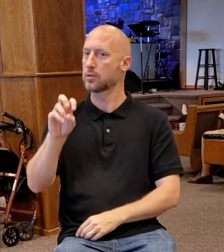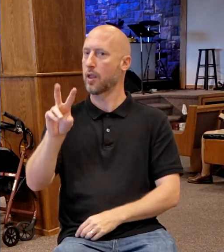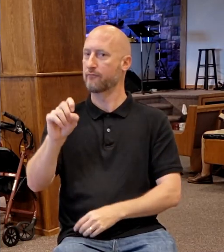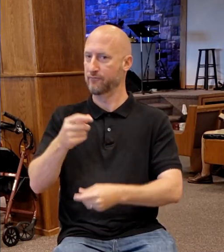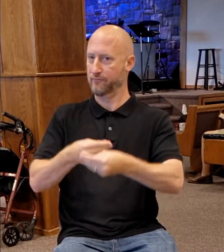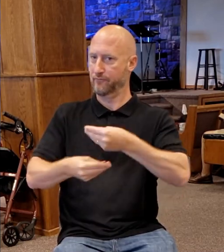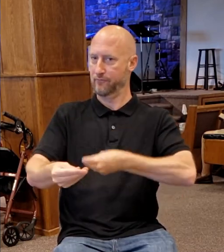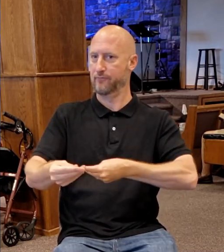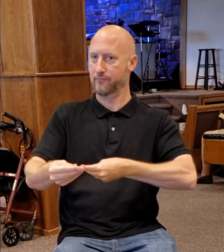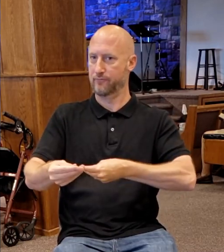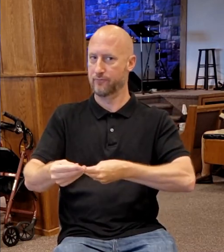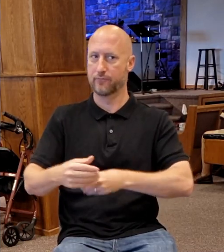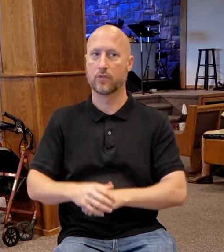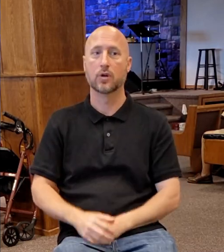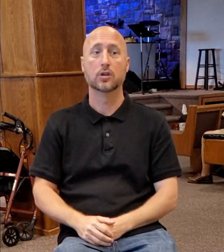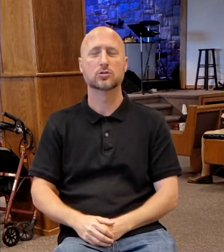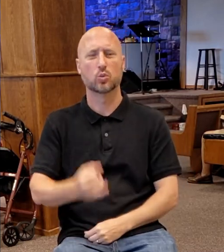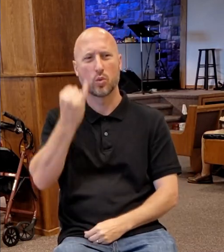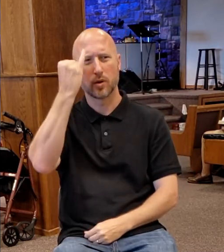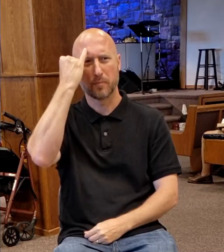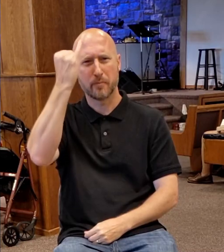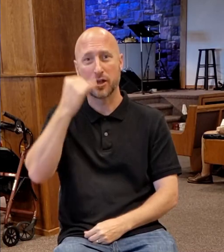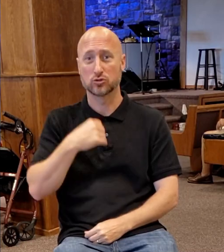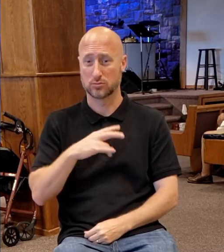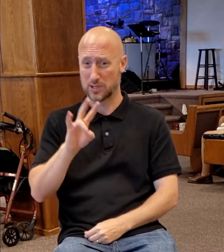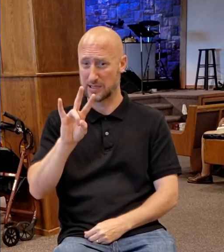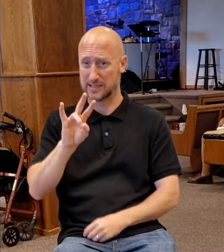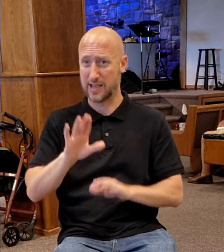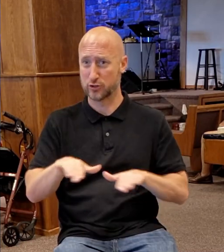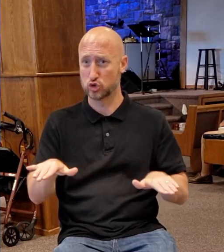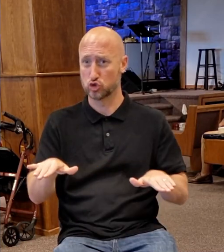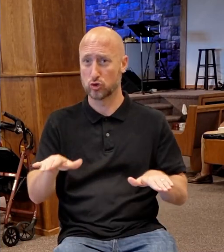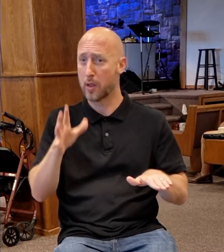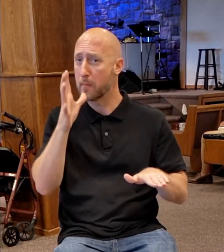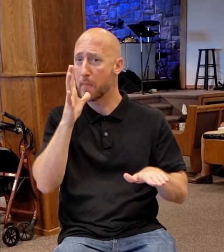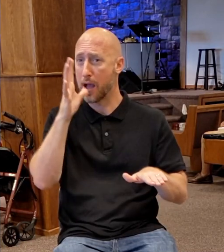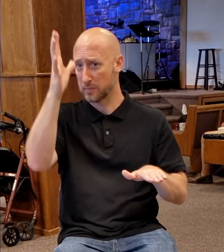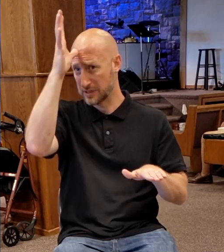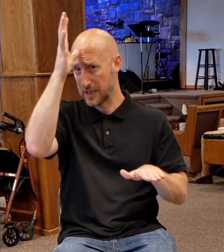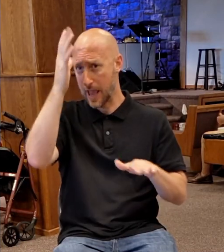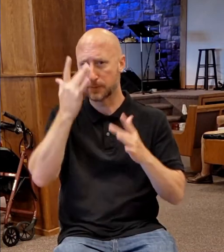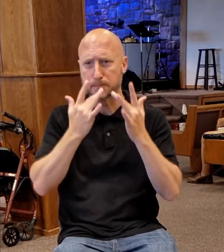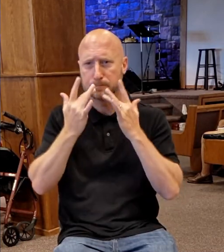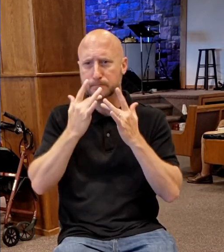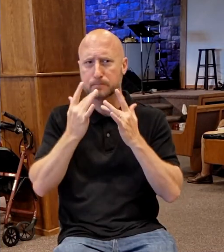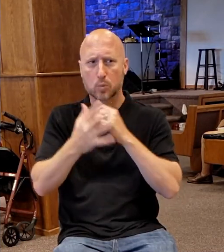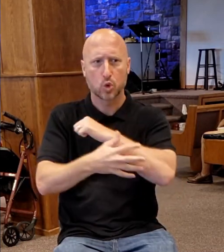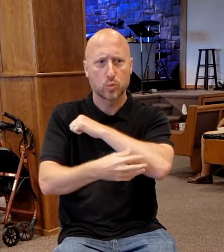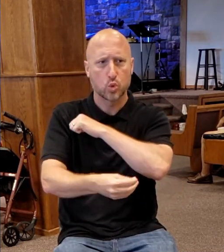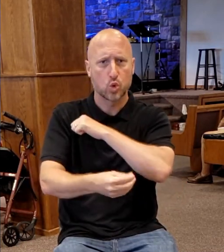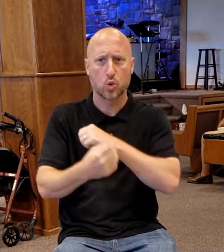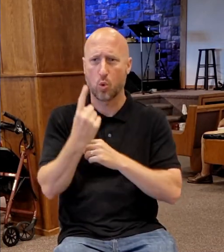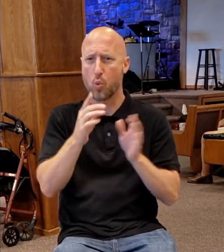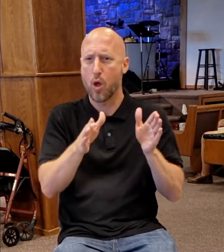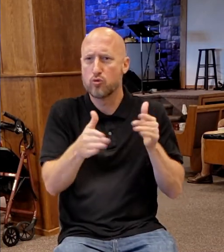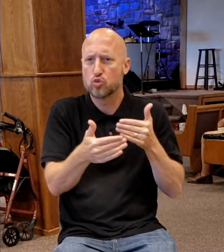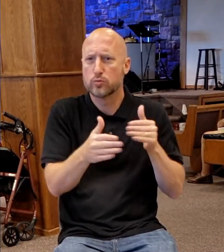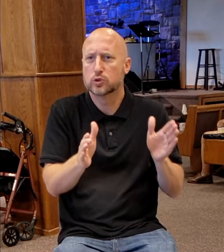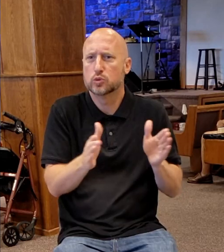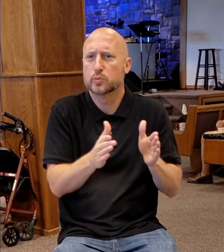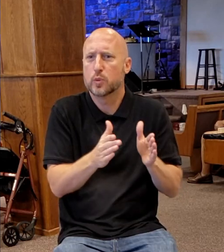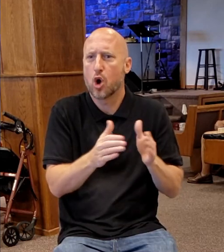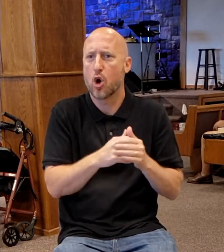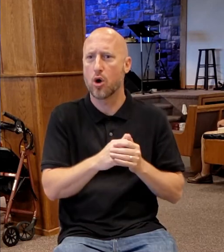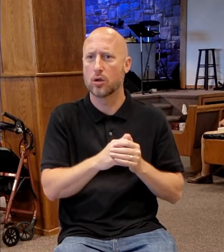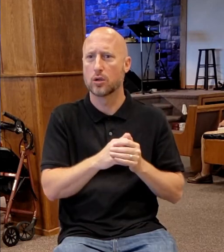that's what they do. So imagine at least seven children and mom and dad living in this one-room place where every night they